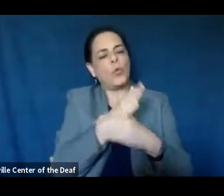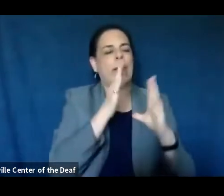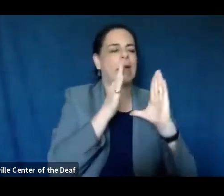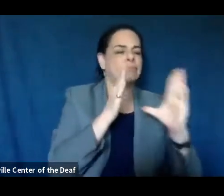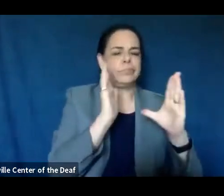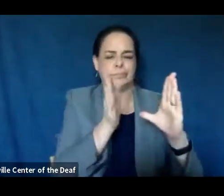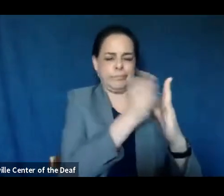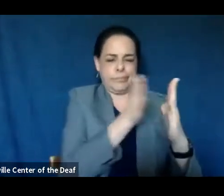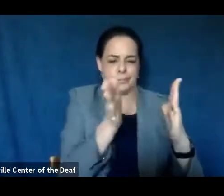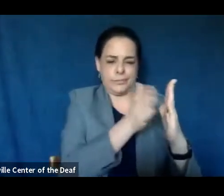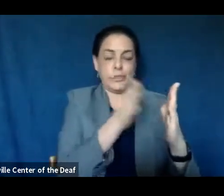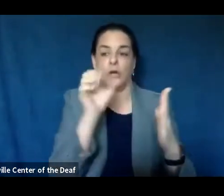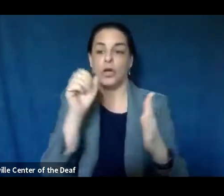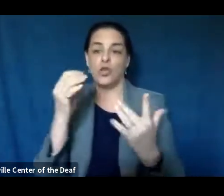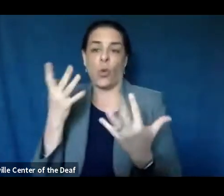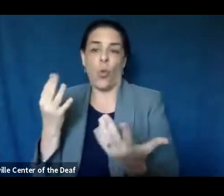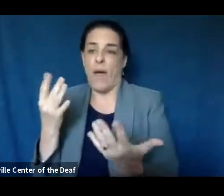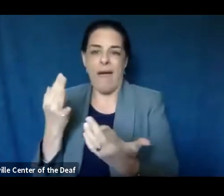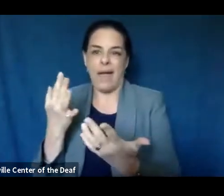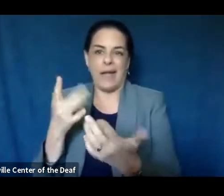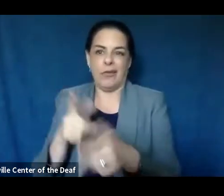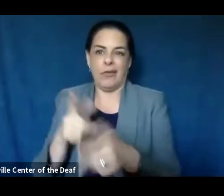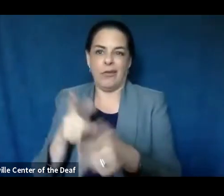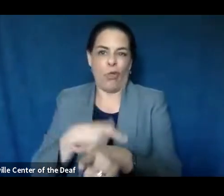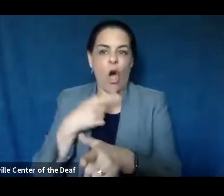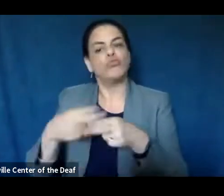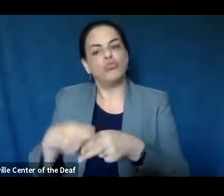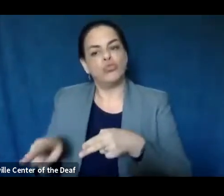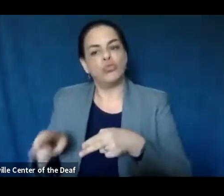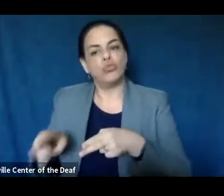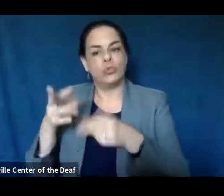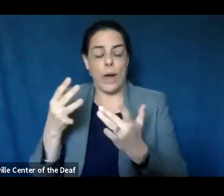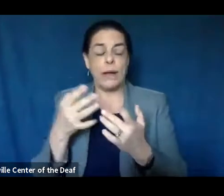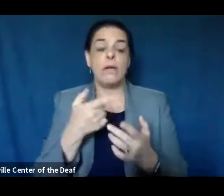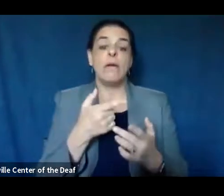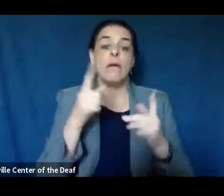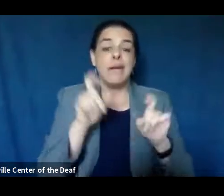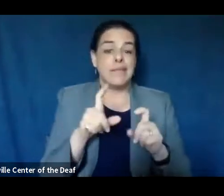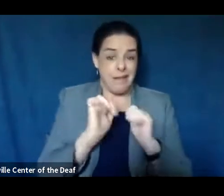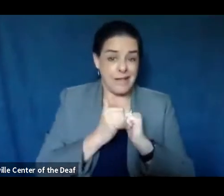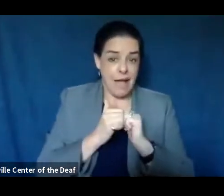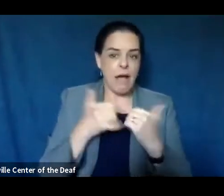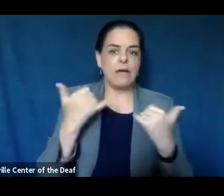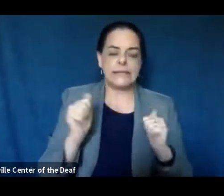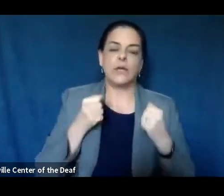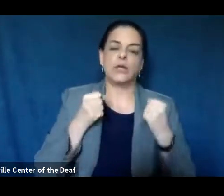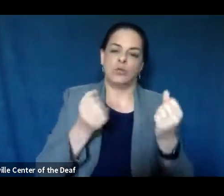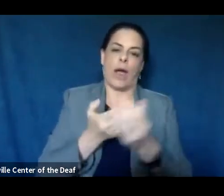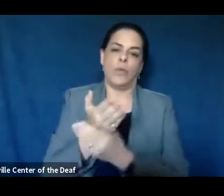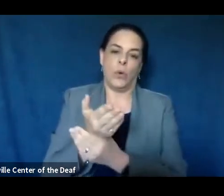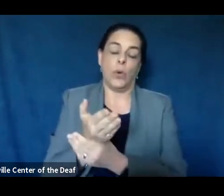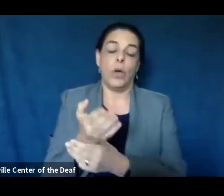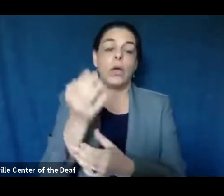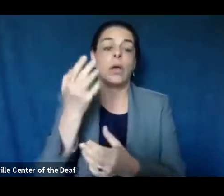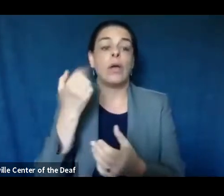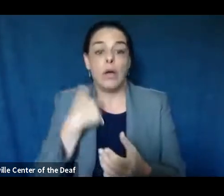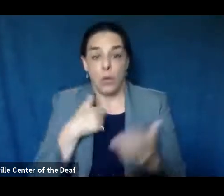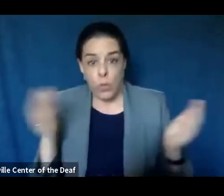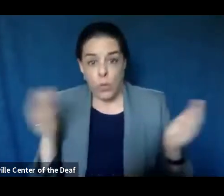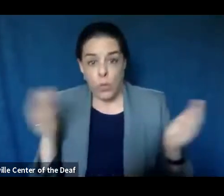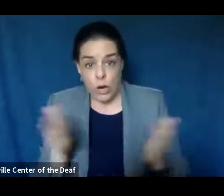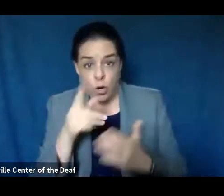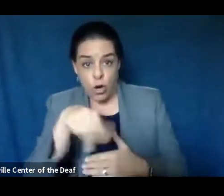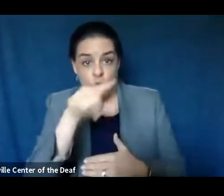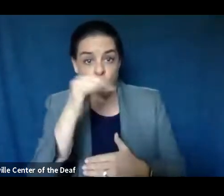the wait times. This testing is still being done through a drive-in model. And we are still encouraging folks that want to get tested to call their